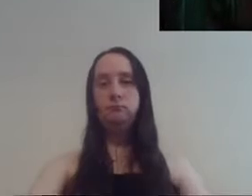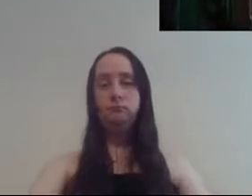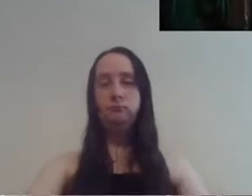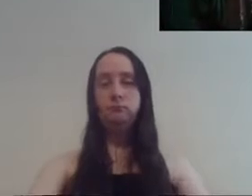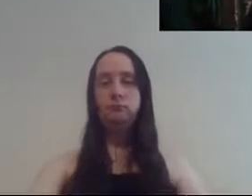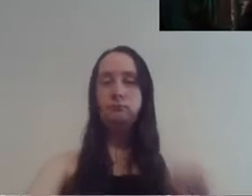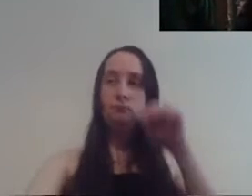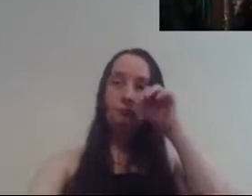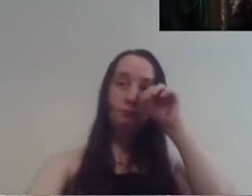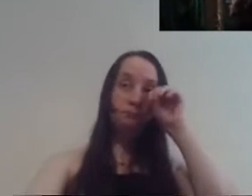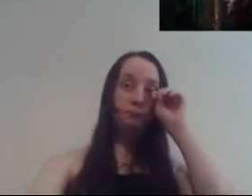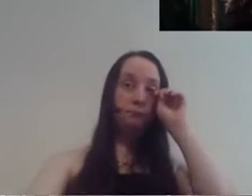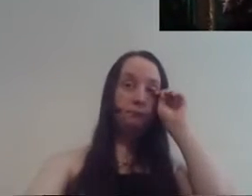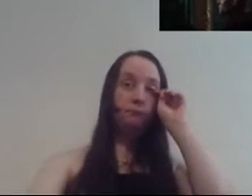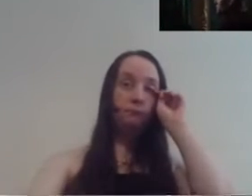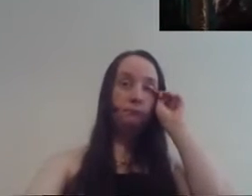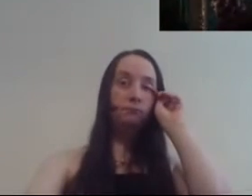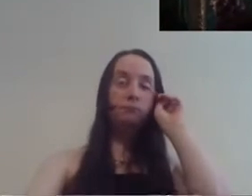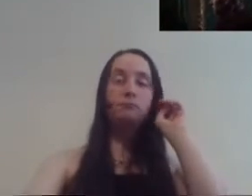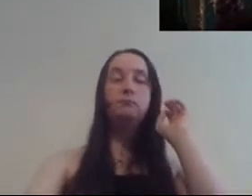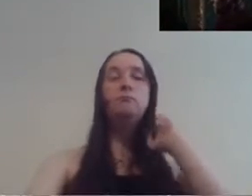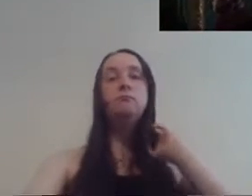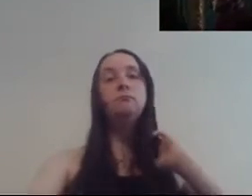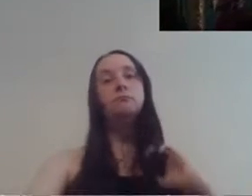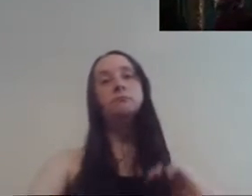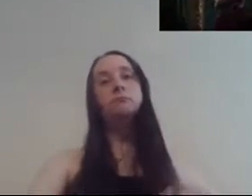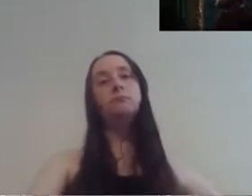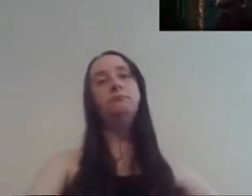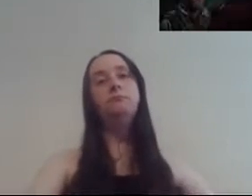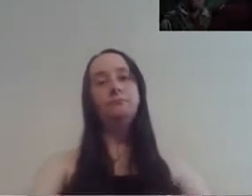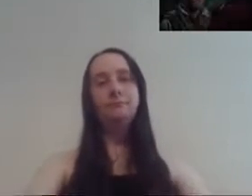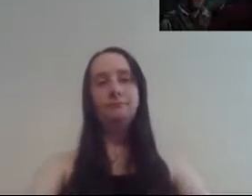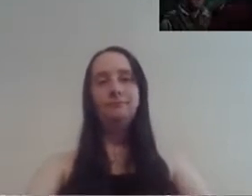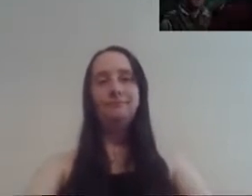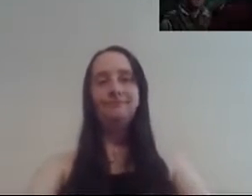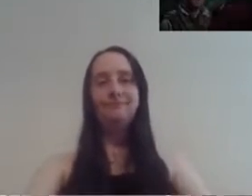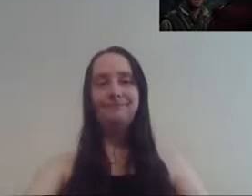because when I was a kid I had somebody in my life who knew me just like your Marion knows you who was it